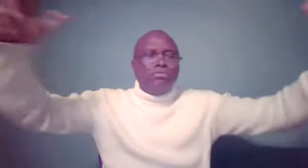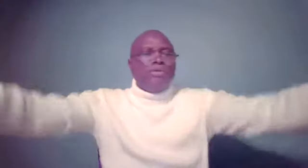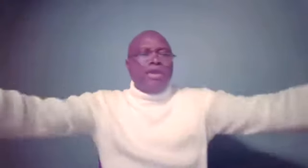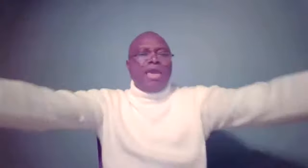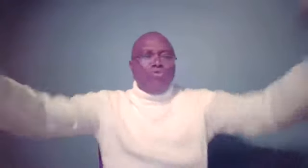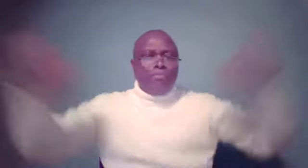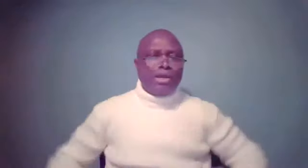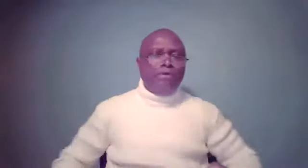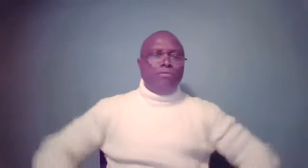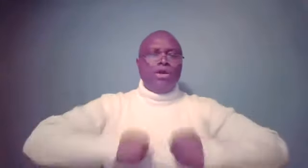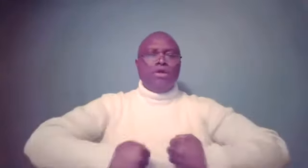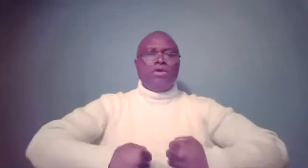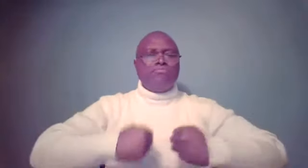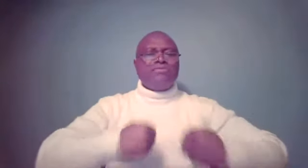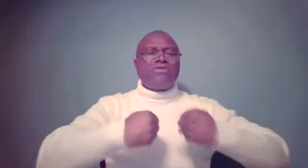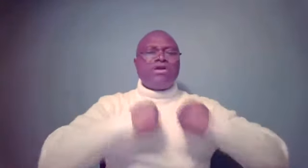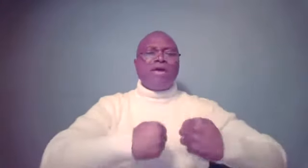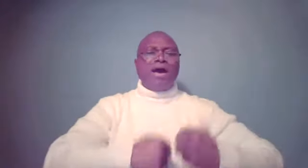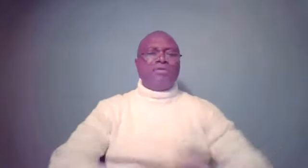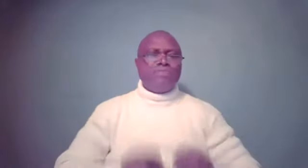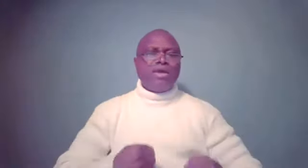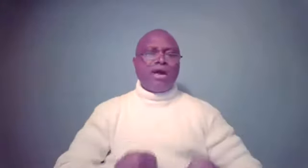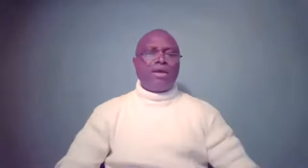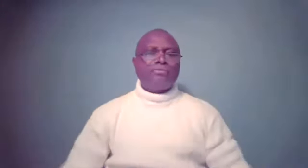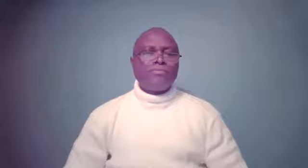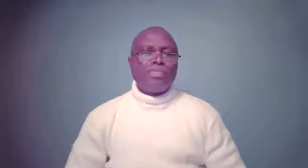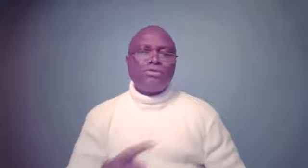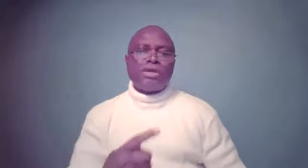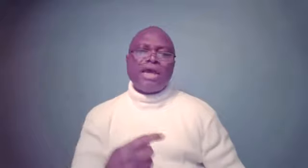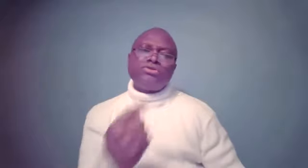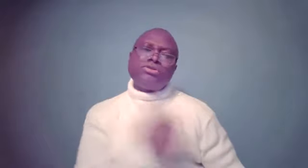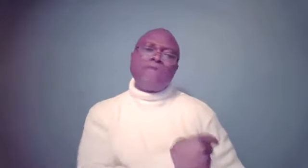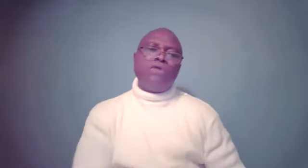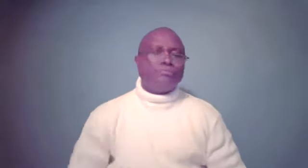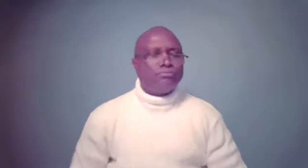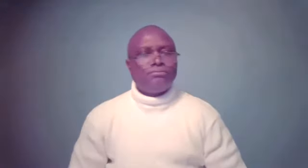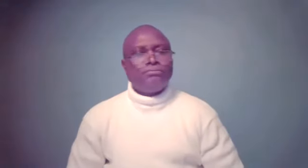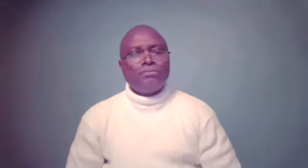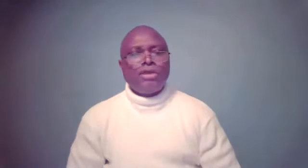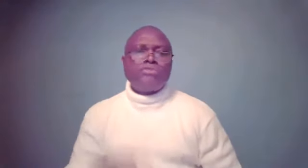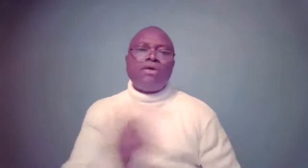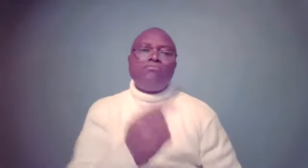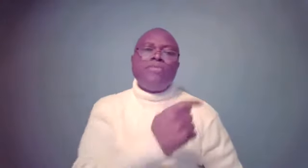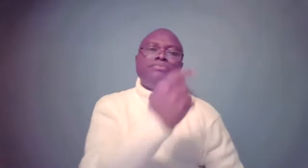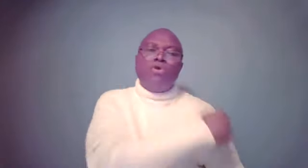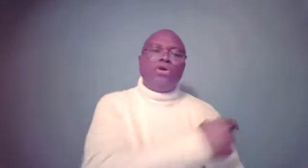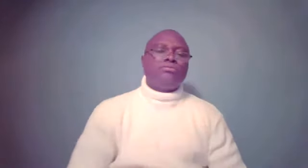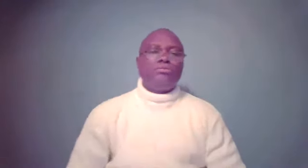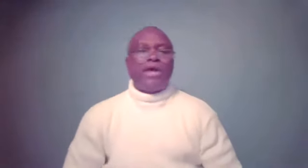game, you bring you home. You're the main guy. You're the main guy. This other guy used to stay at home. It was mommy's boy, right?